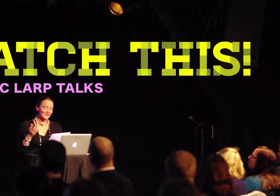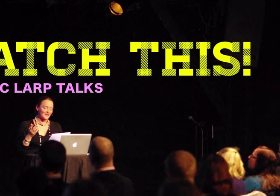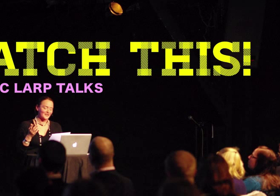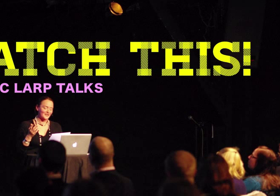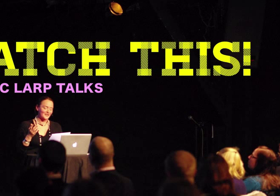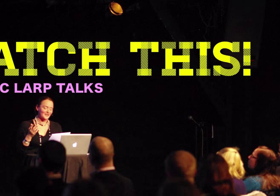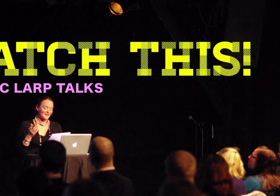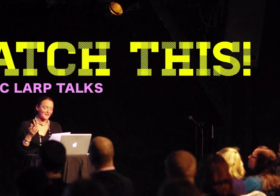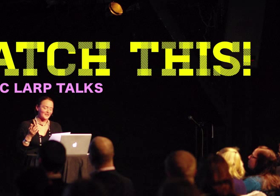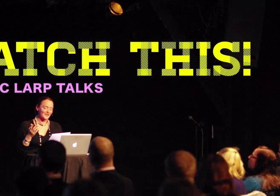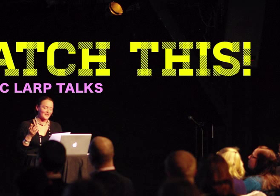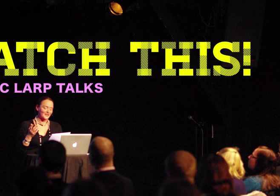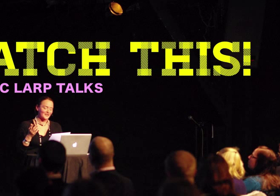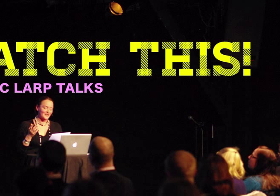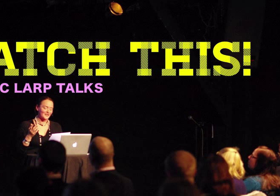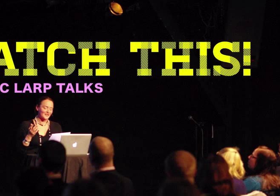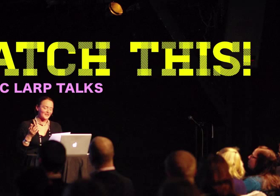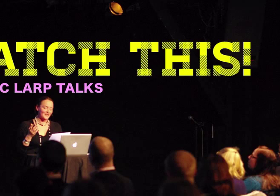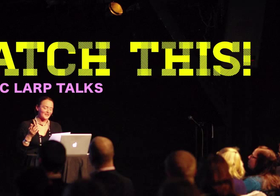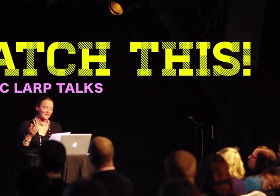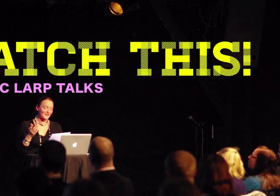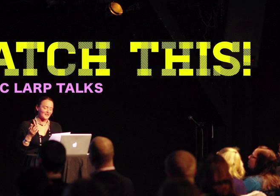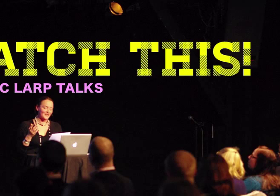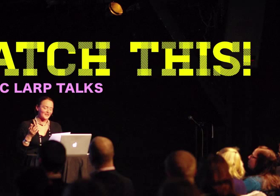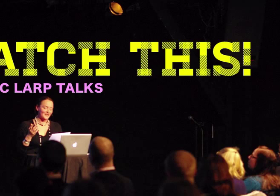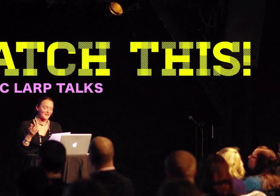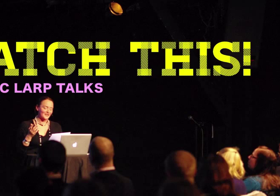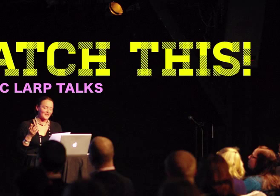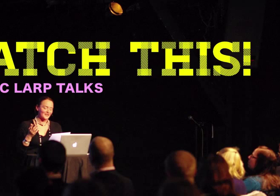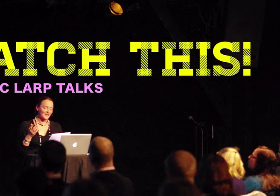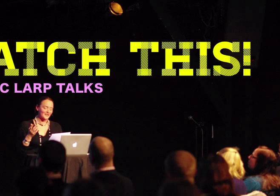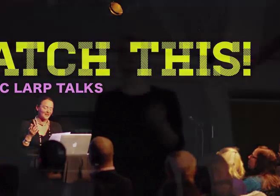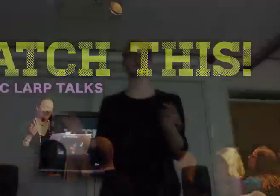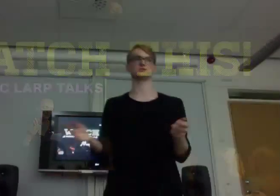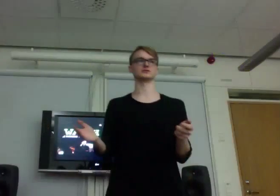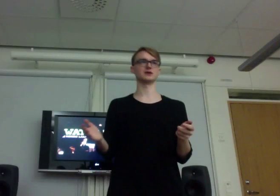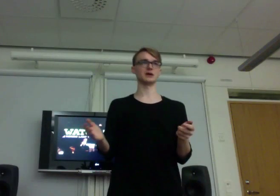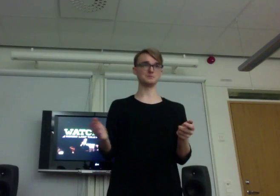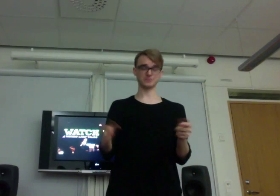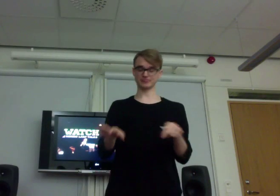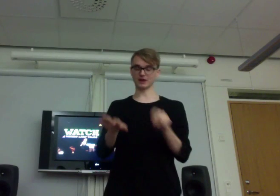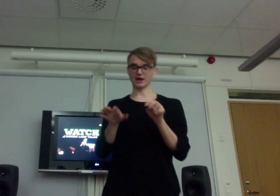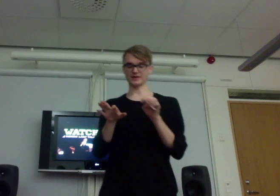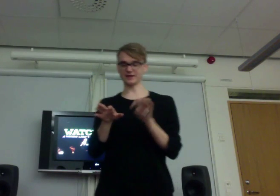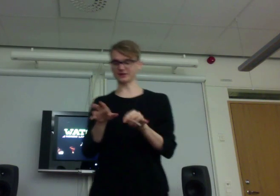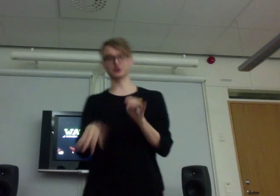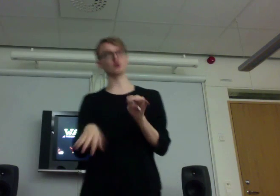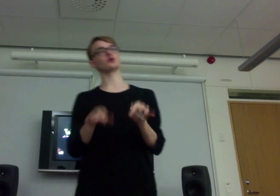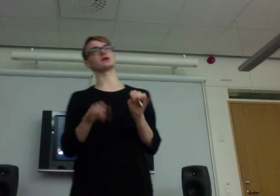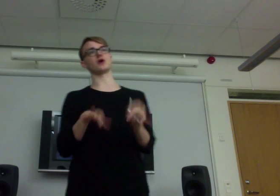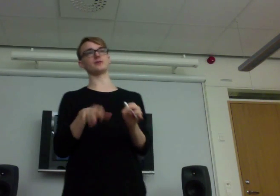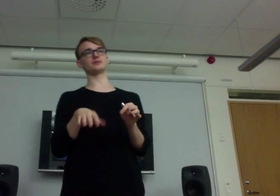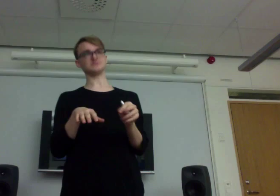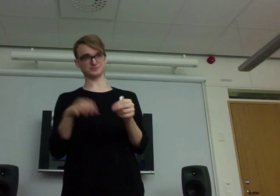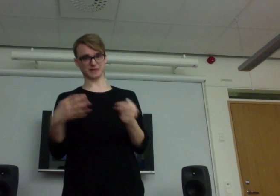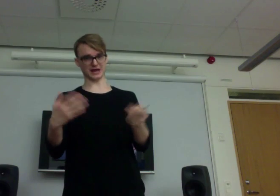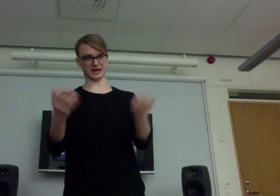conference. We listen. And it's fantastic. And they explain things really, really good. And then I Google LARP. And I get